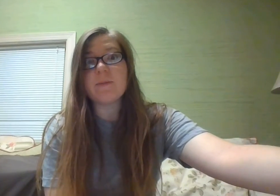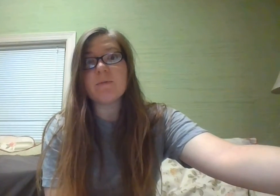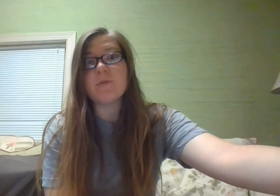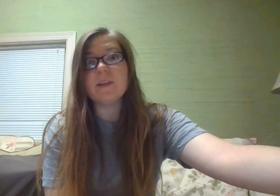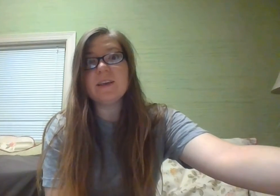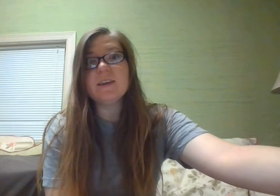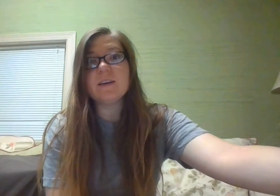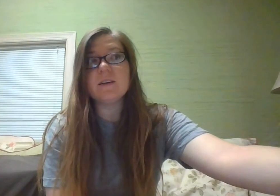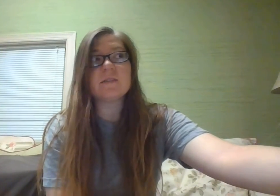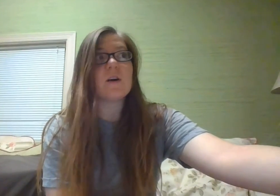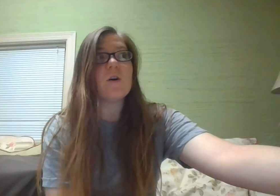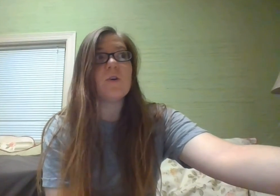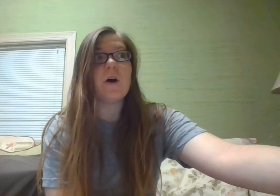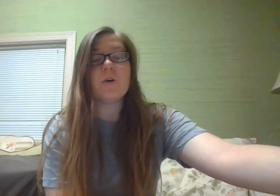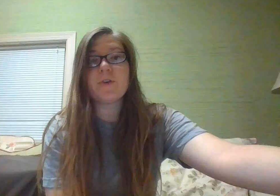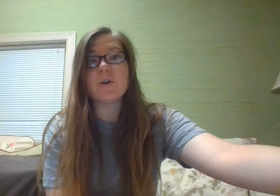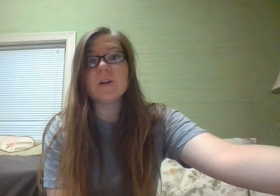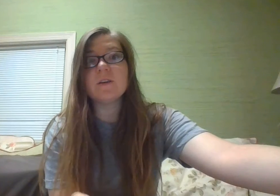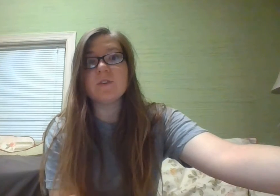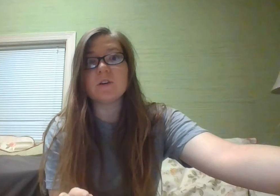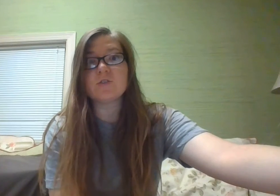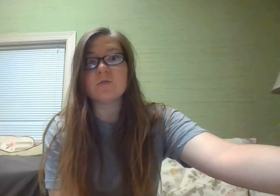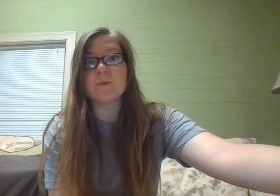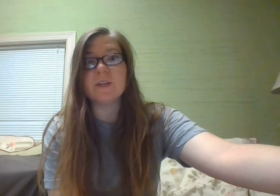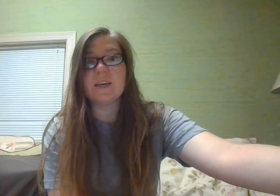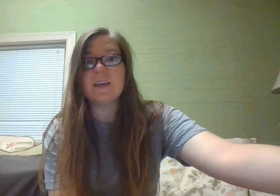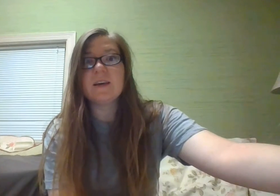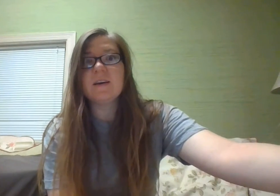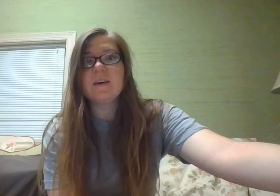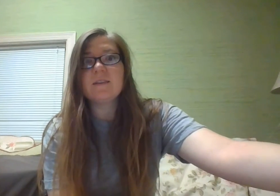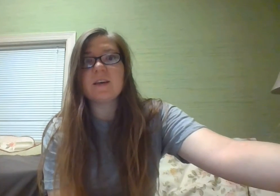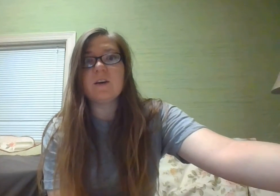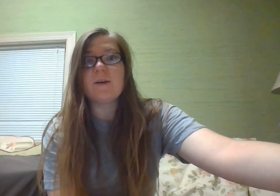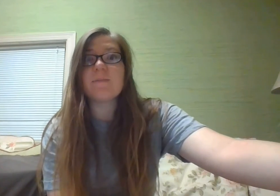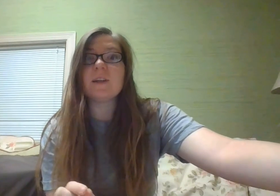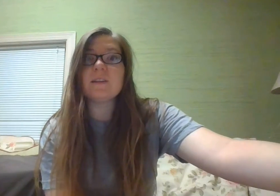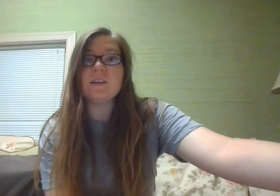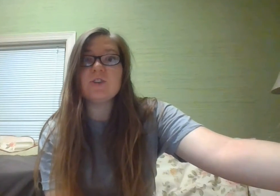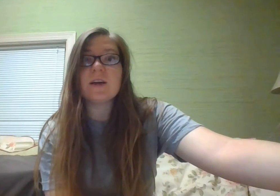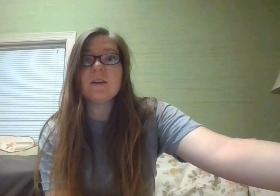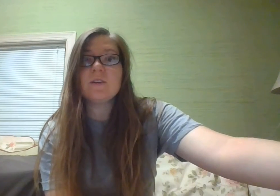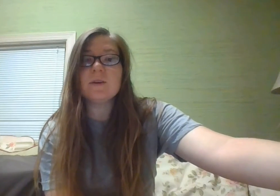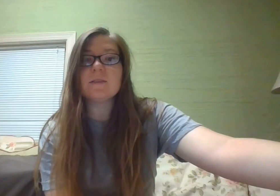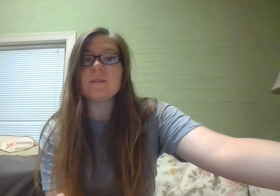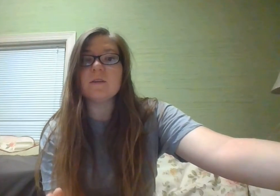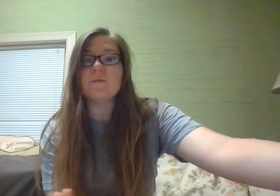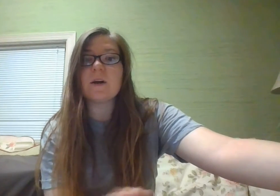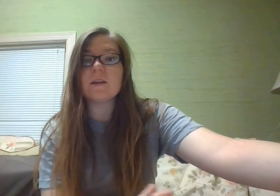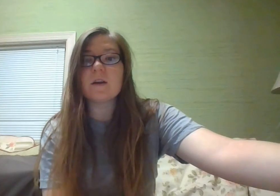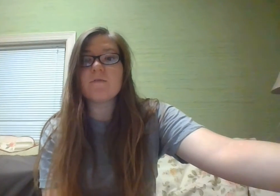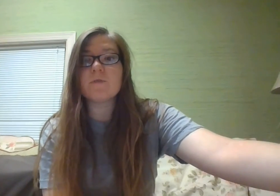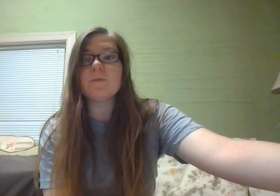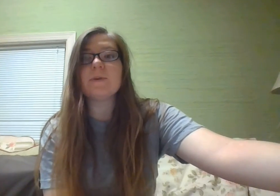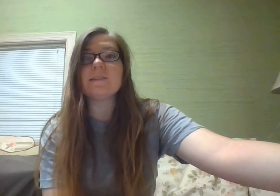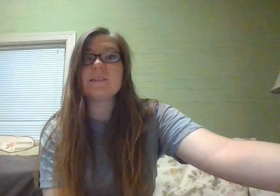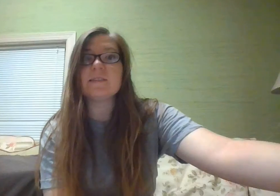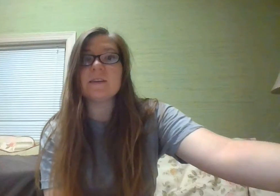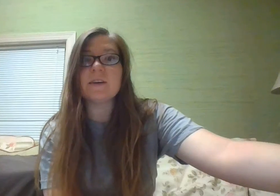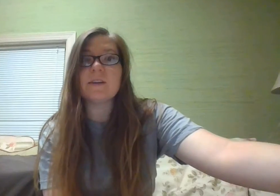a type of breathing. It is called alternative nostril breathing. So I'm going to teach you how to do it. So find a comfortable place to sit